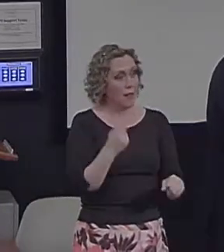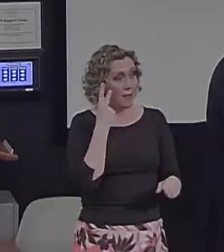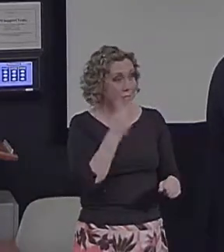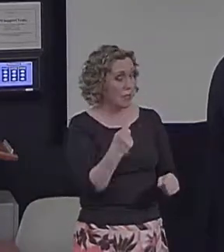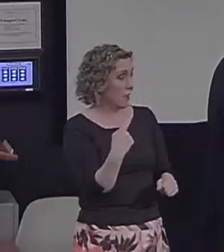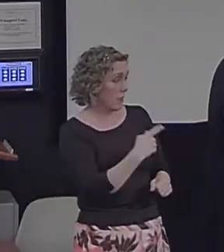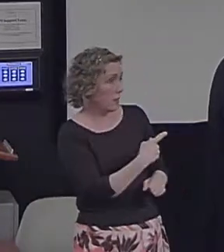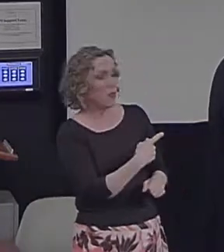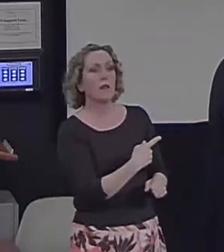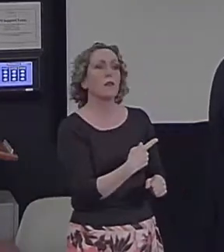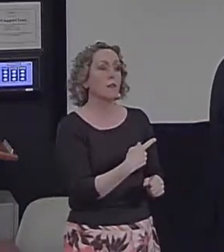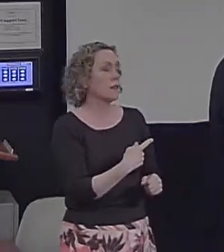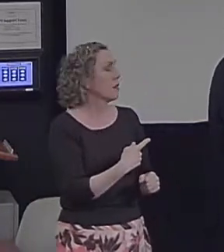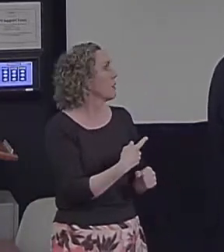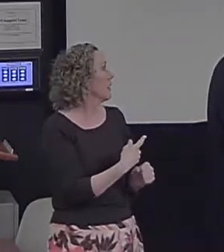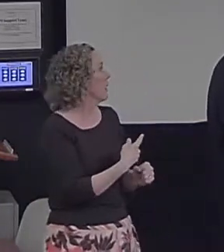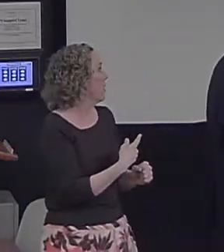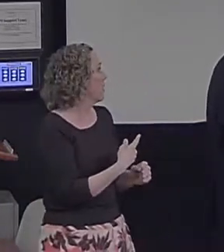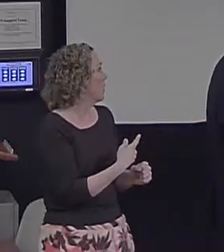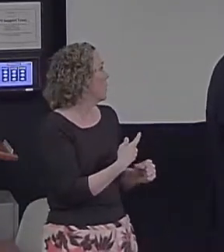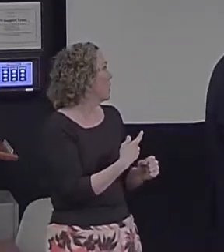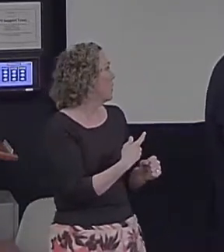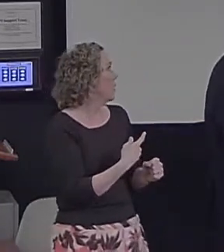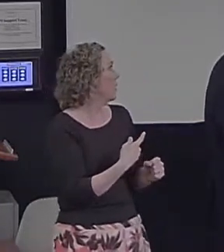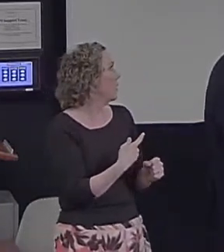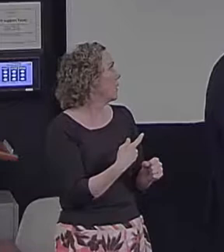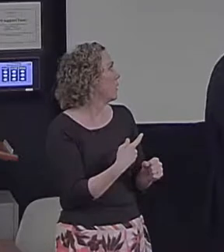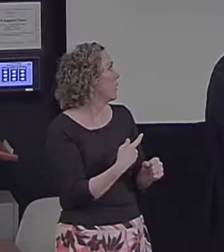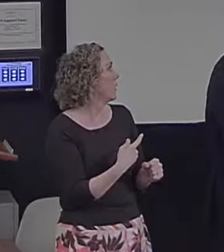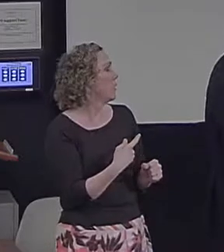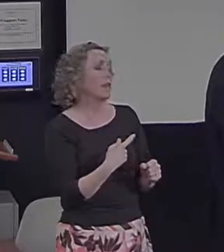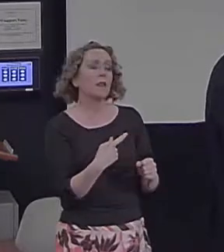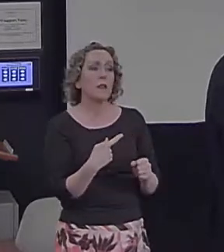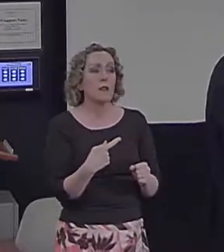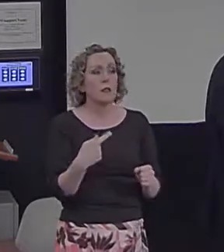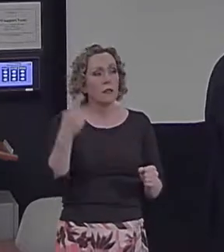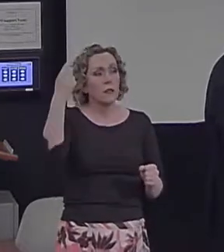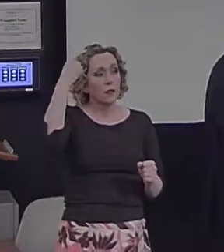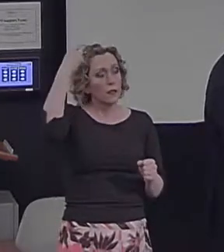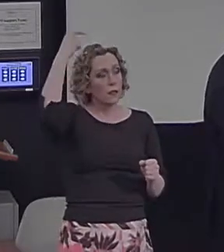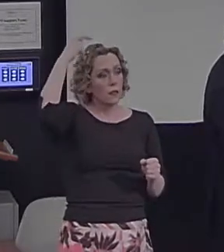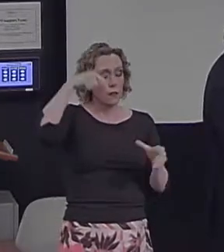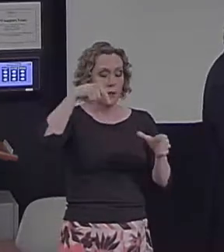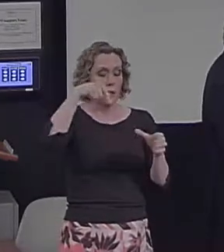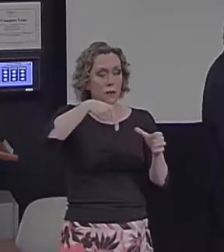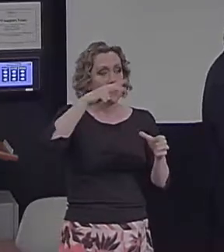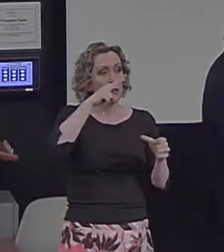is that compared to vertex stimulation in the green bars,